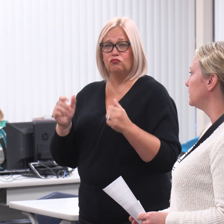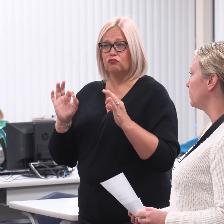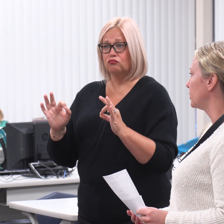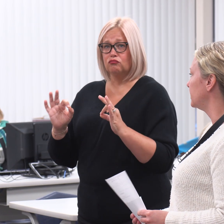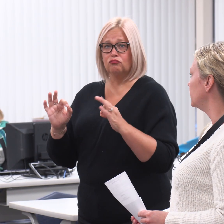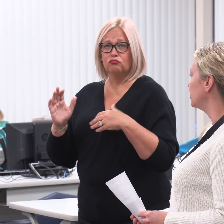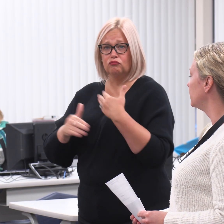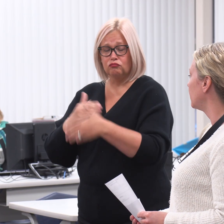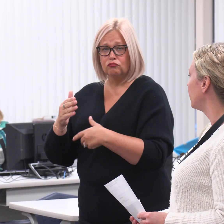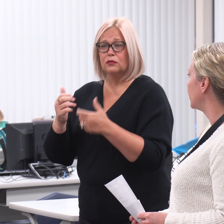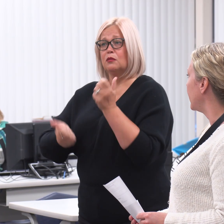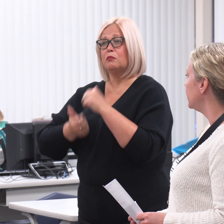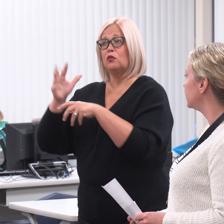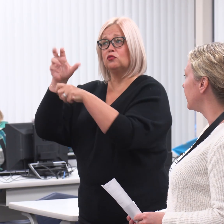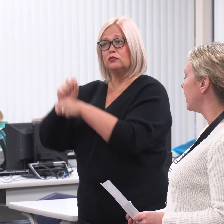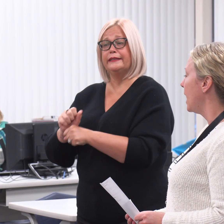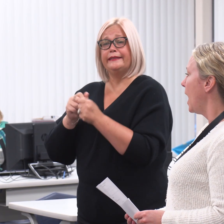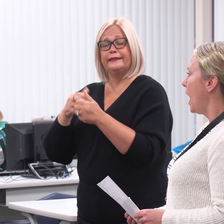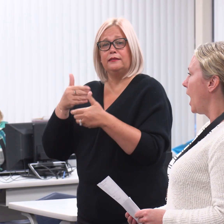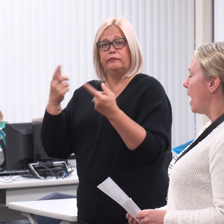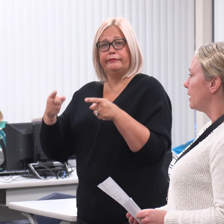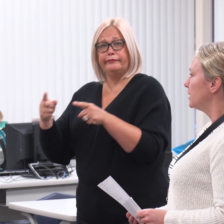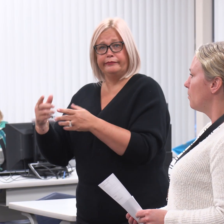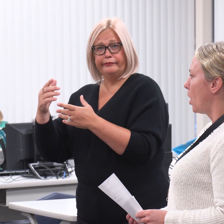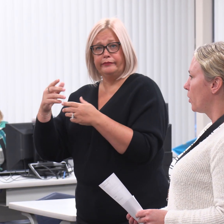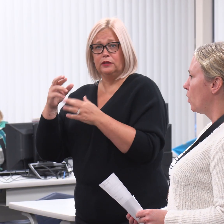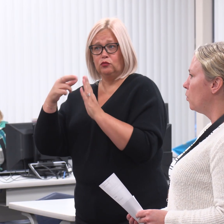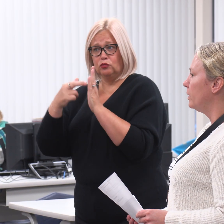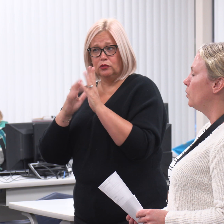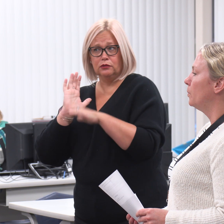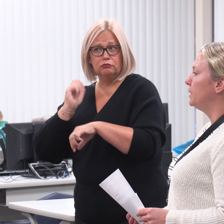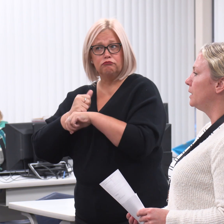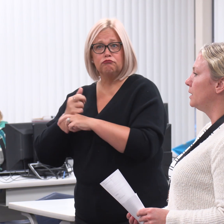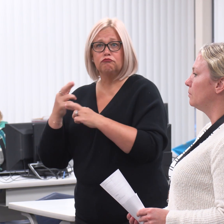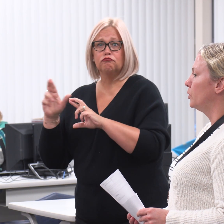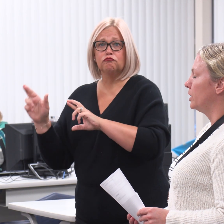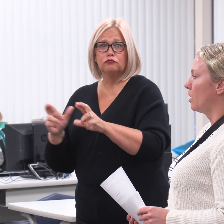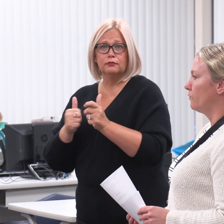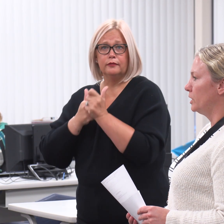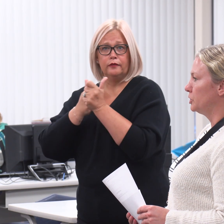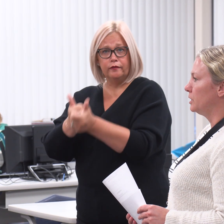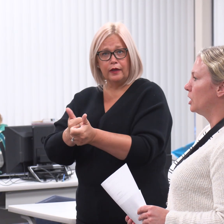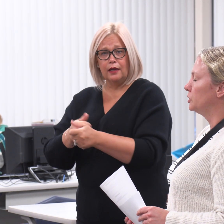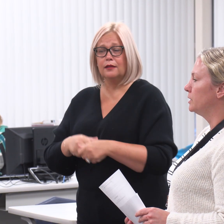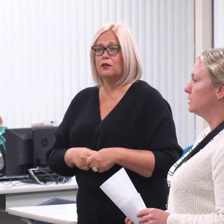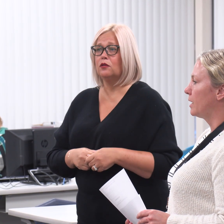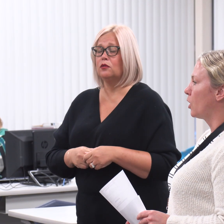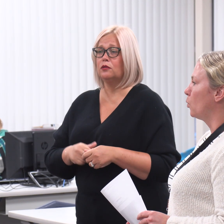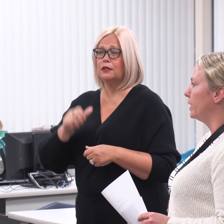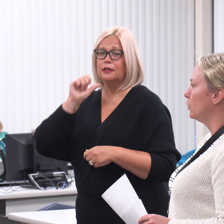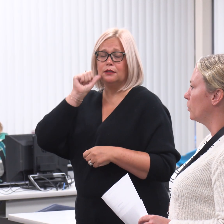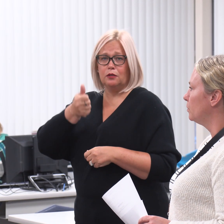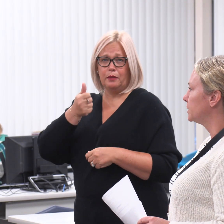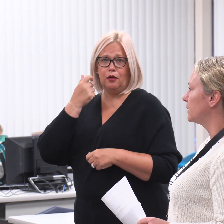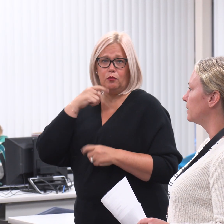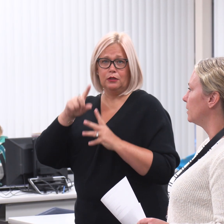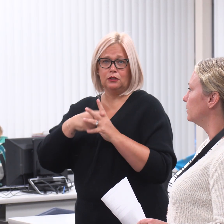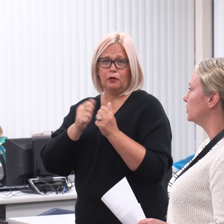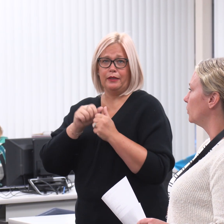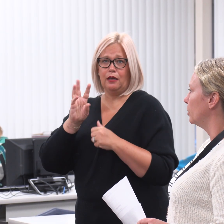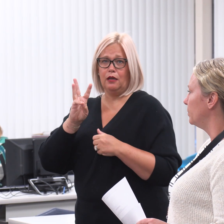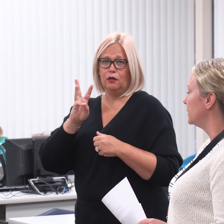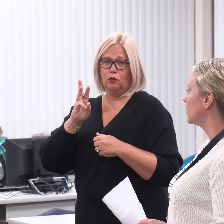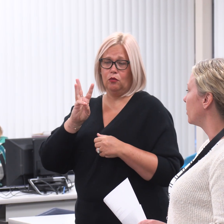routines and procedures are in place. And tomorrow we will be putting our finishing touches on our win groups.